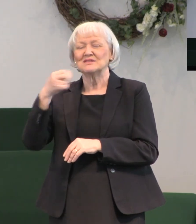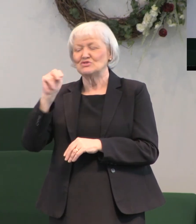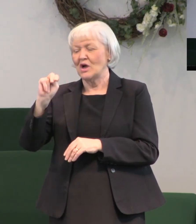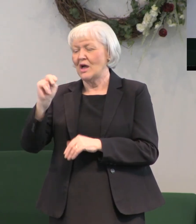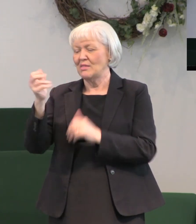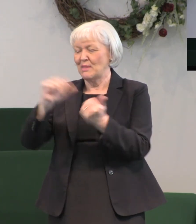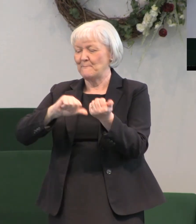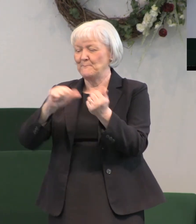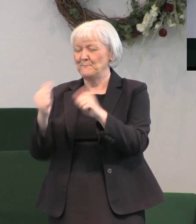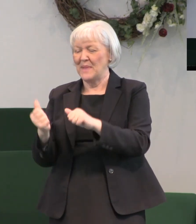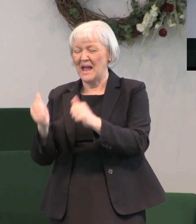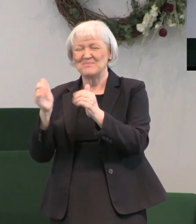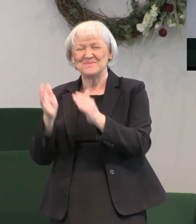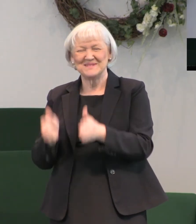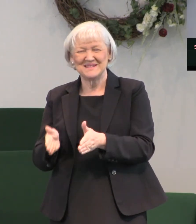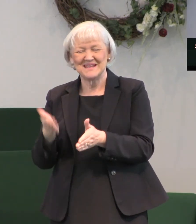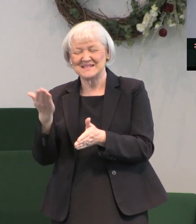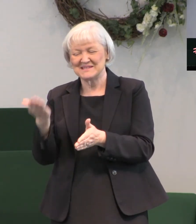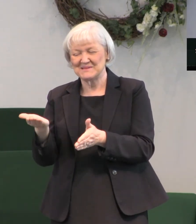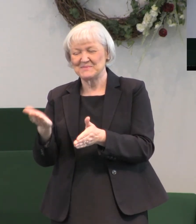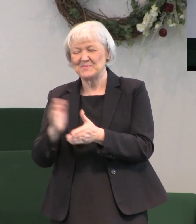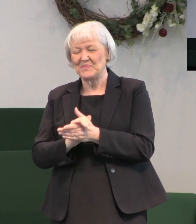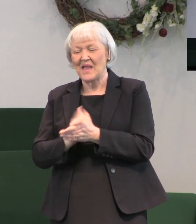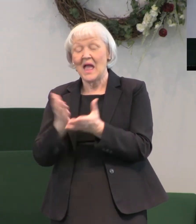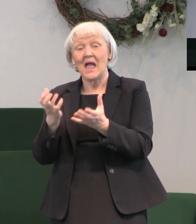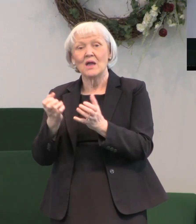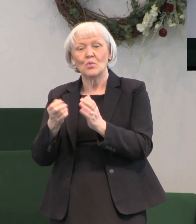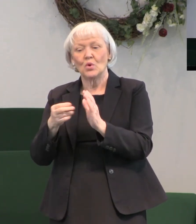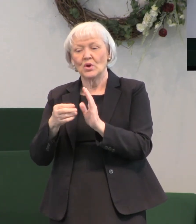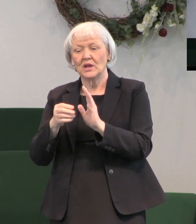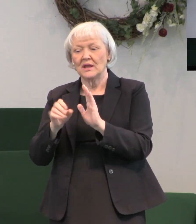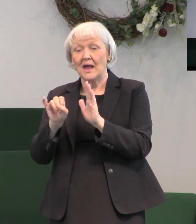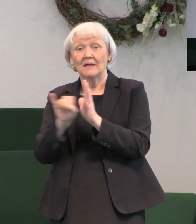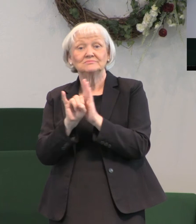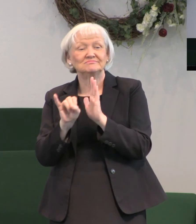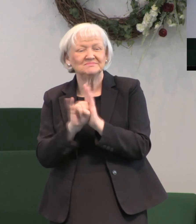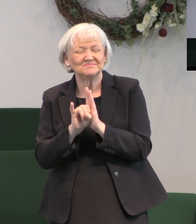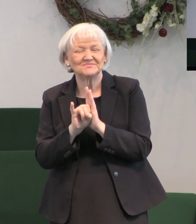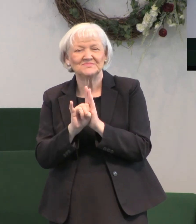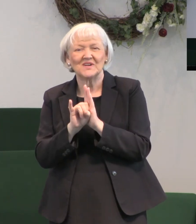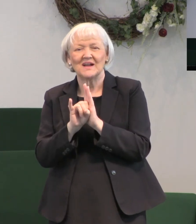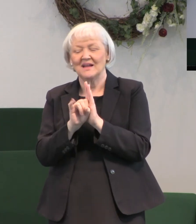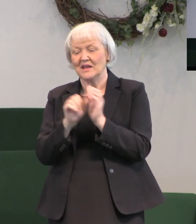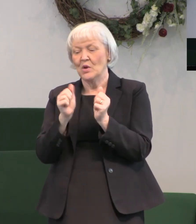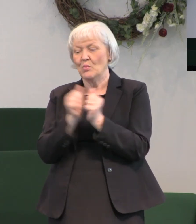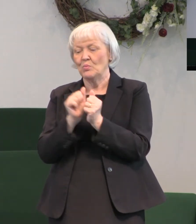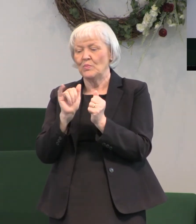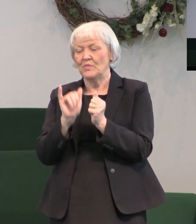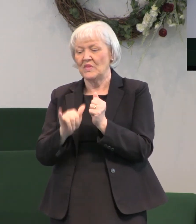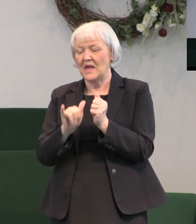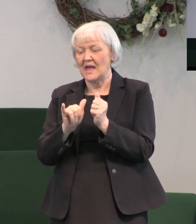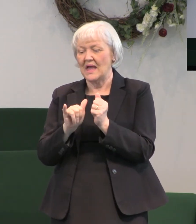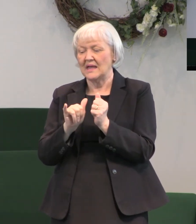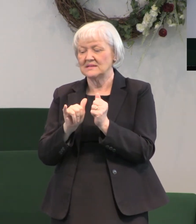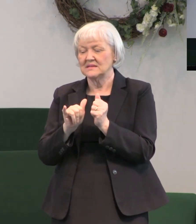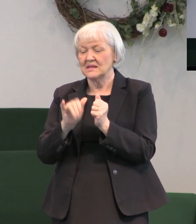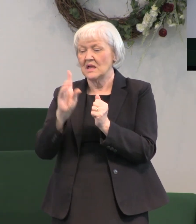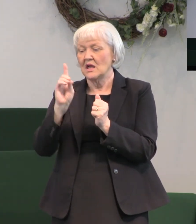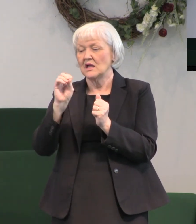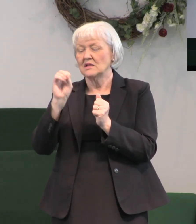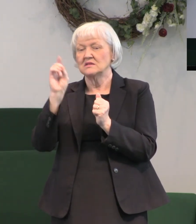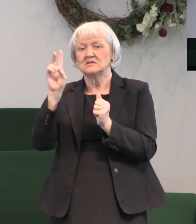so that he could have so that he could be identified by that the dove